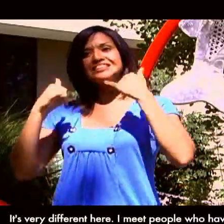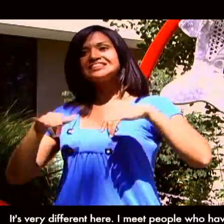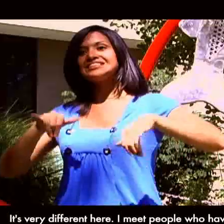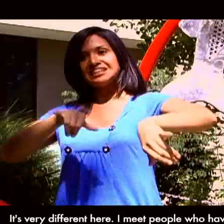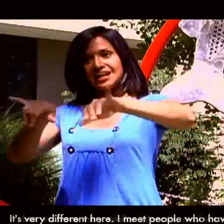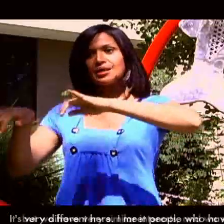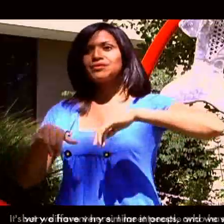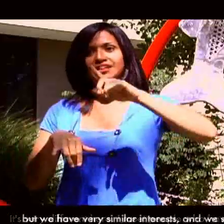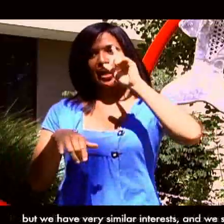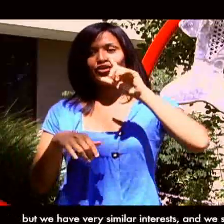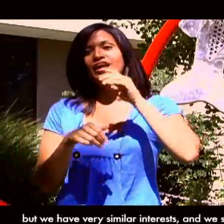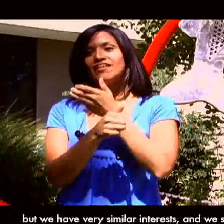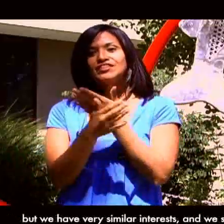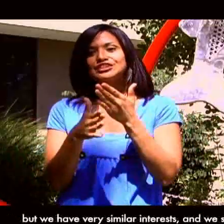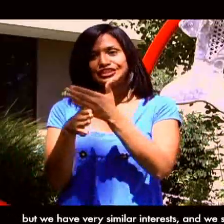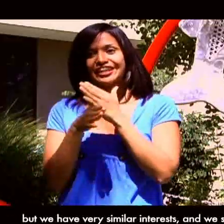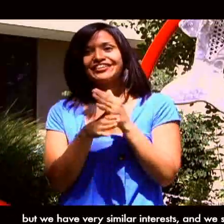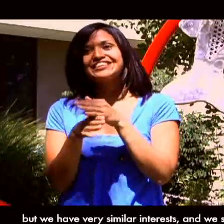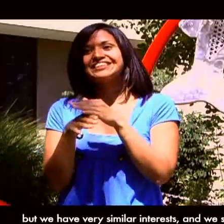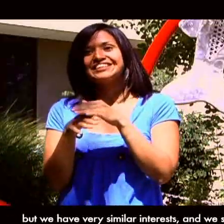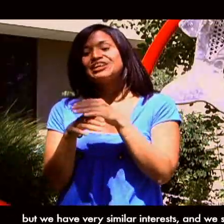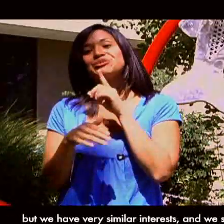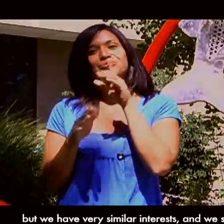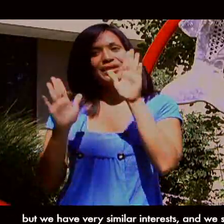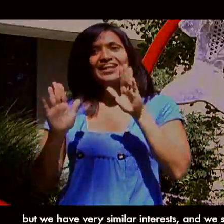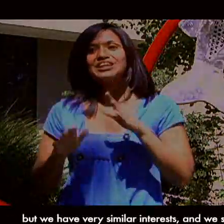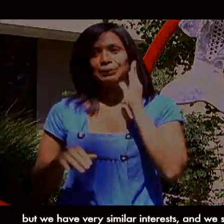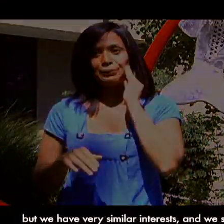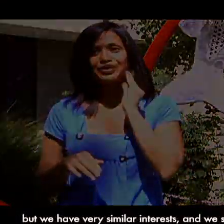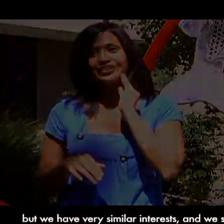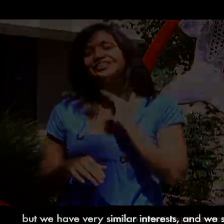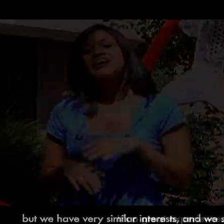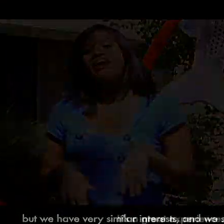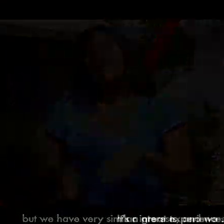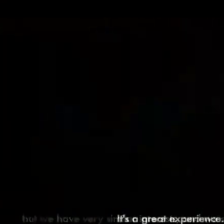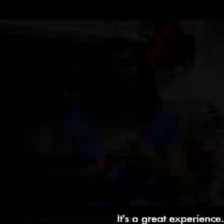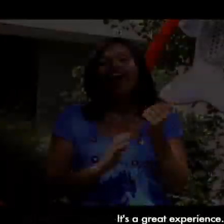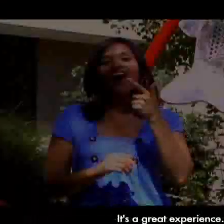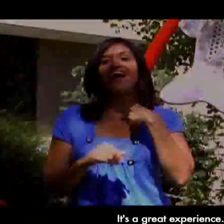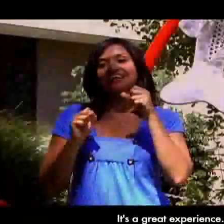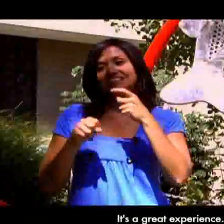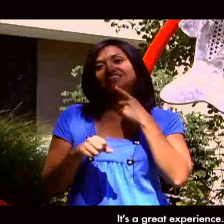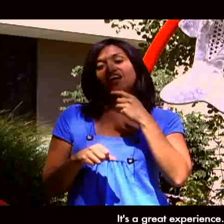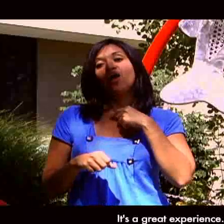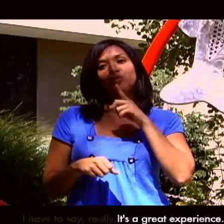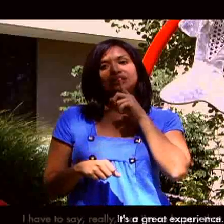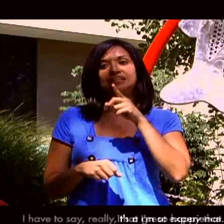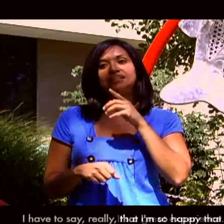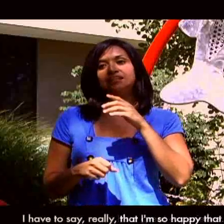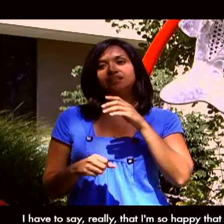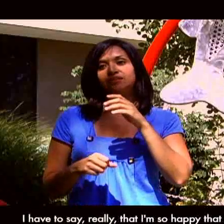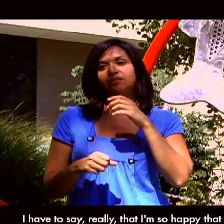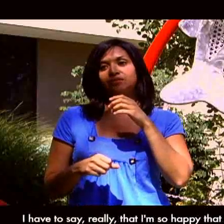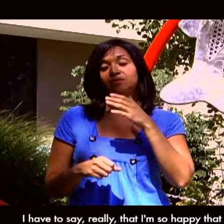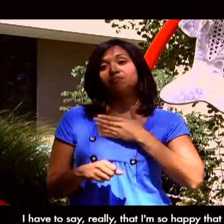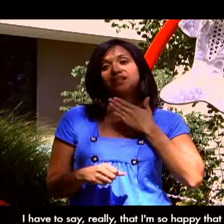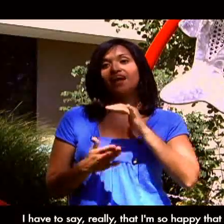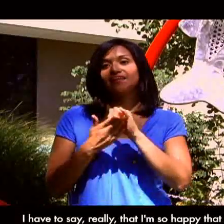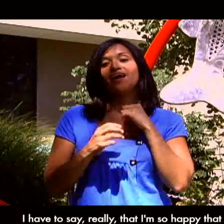but we have very similar interests and we share with each other. It's a great experience. I have to say really that I'm